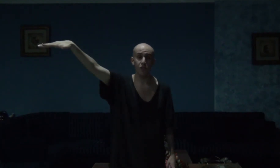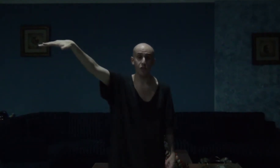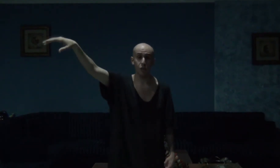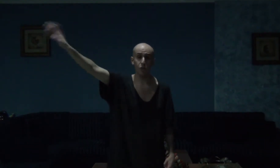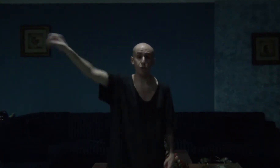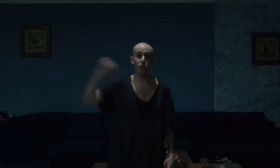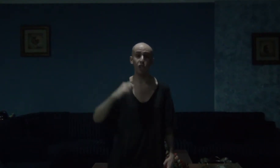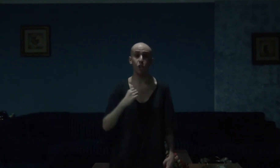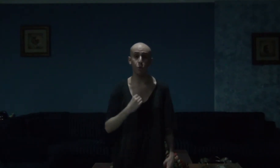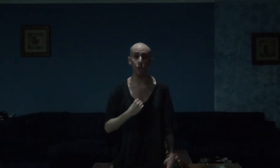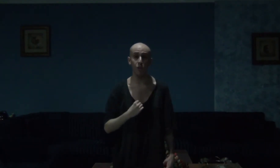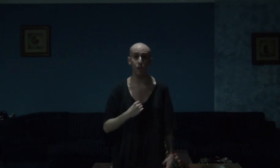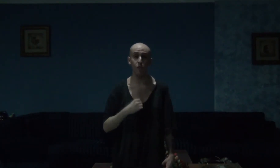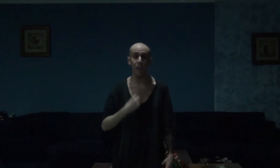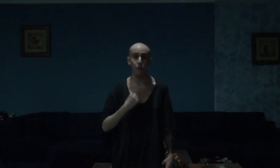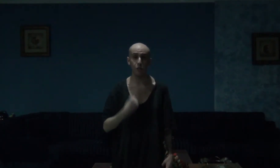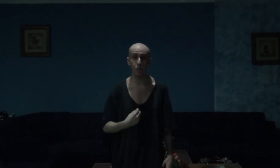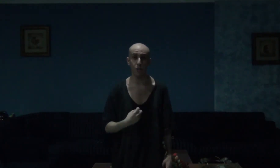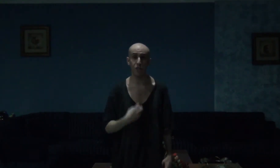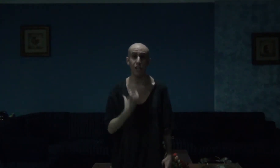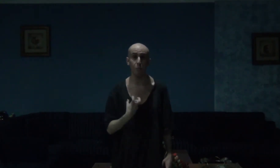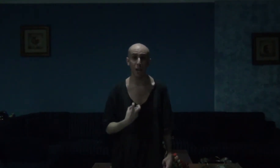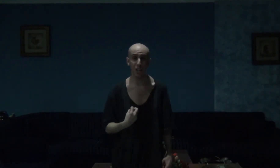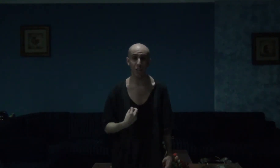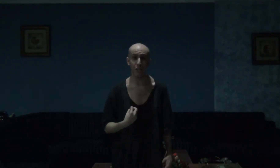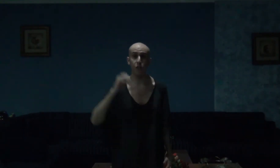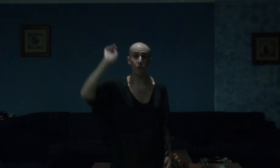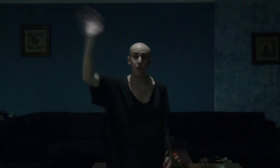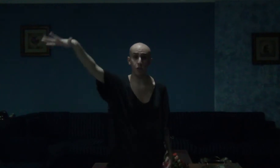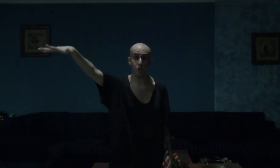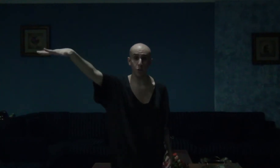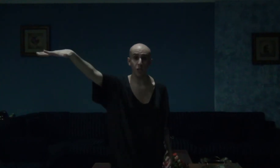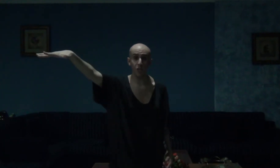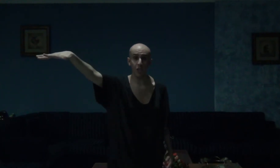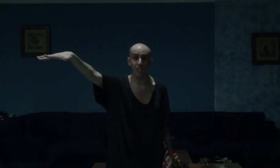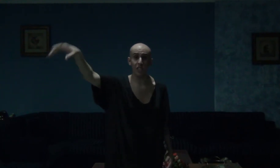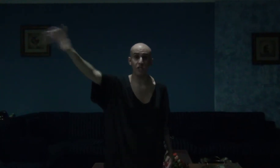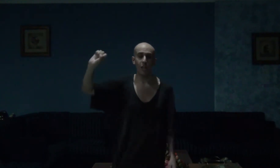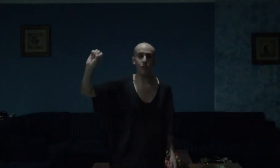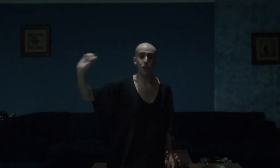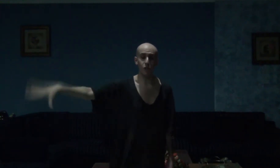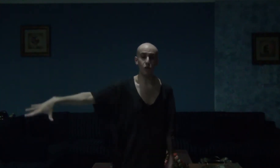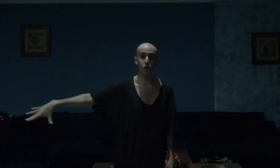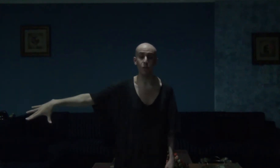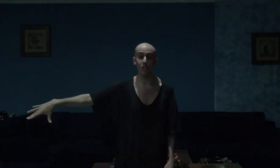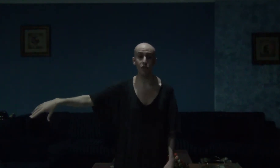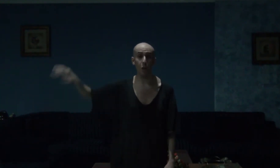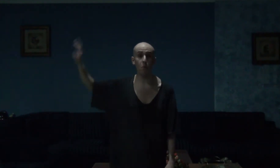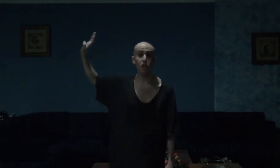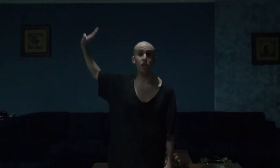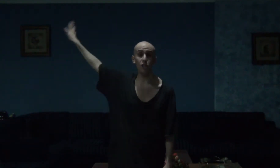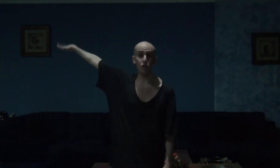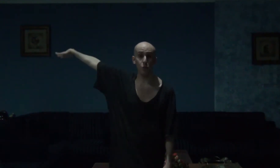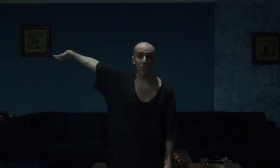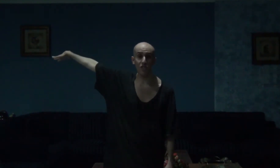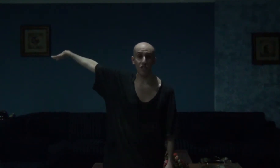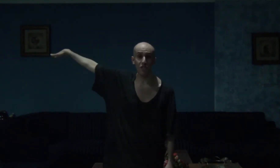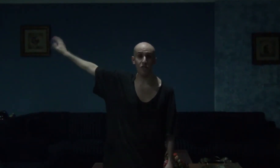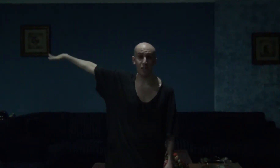shows which I do love and of course admire for their storytellings and artistries, among other reasons as